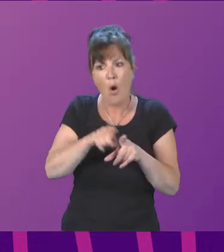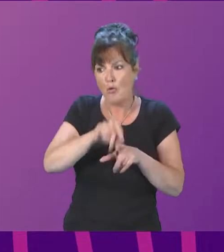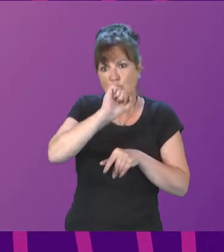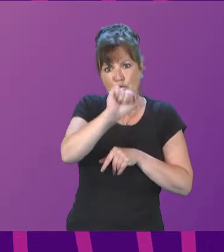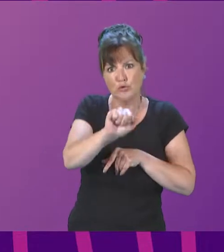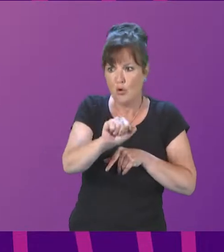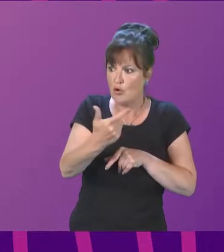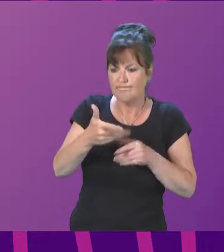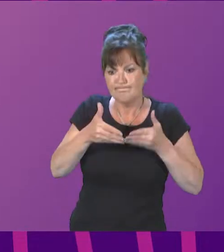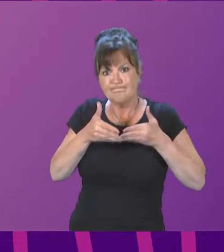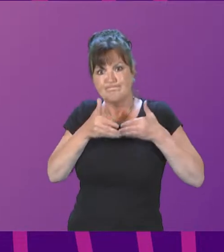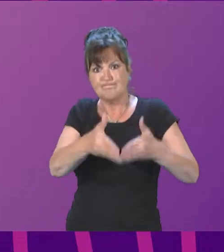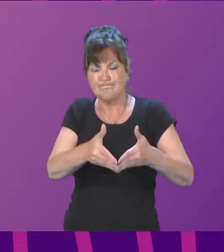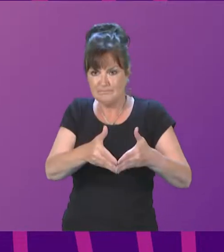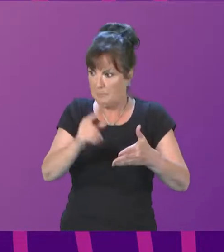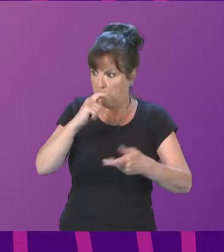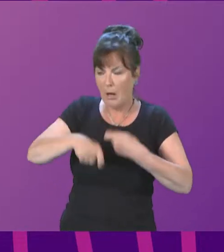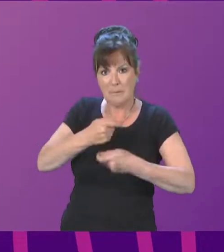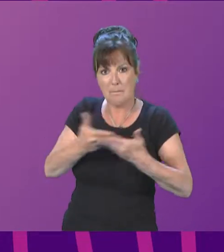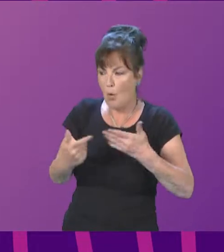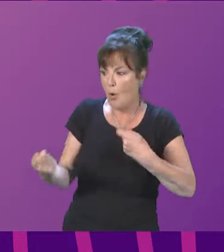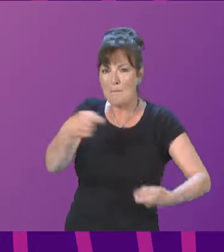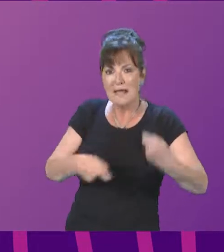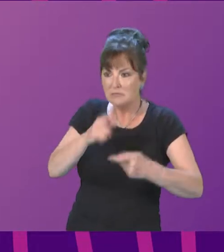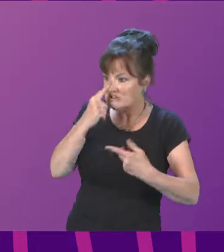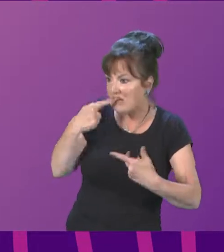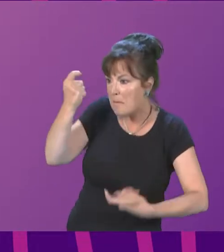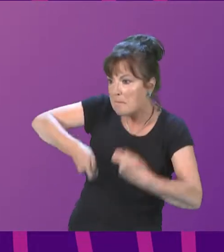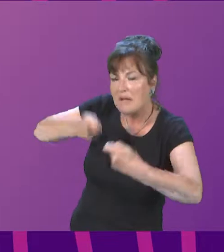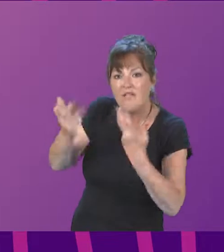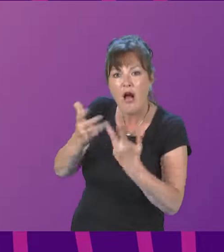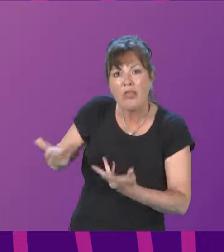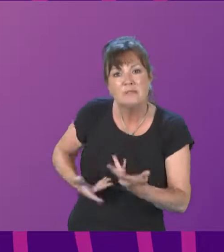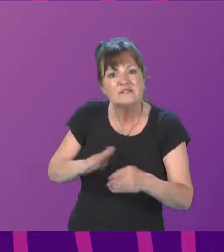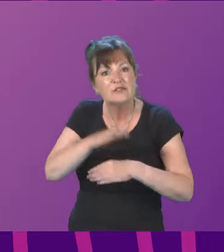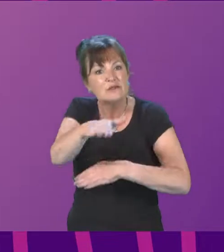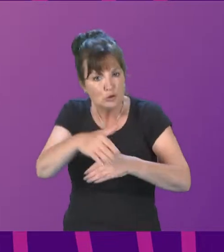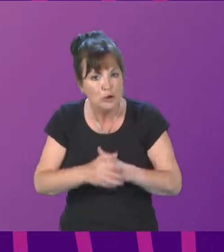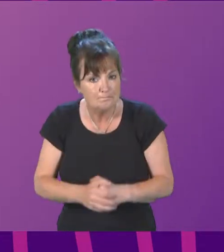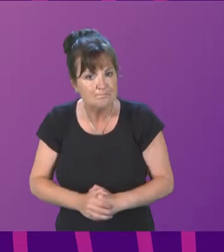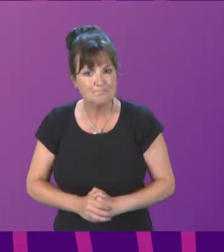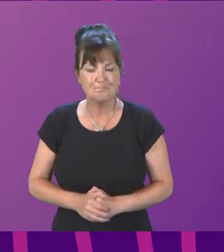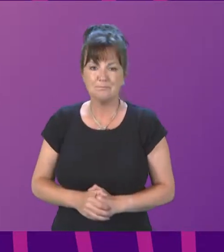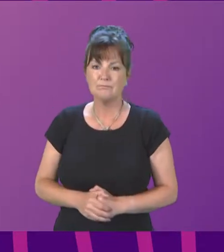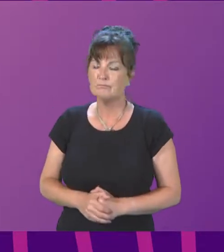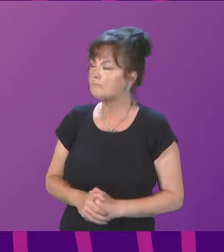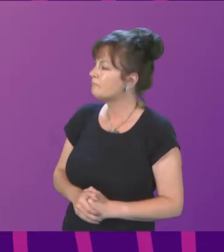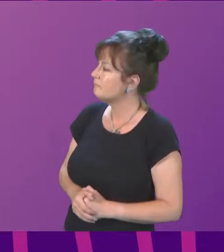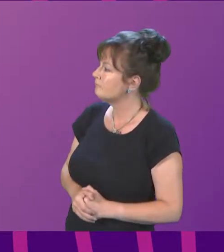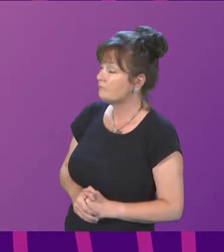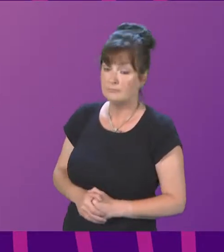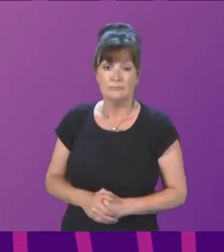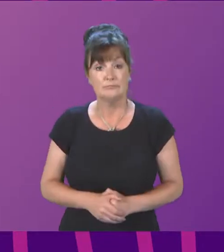more competitive to allow it to bid for other business going forward. Edward Mountain. So there we have it.